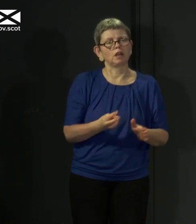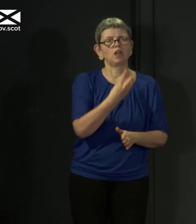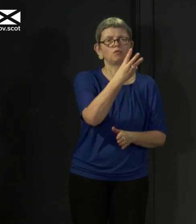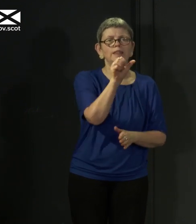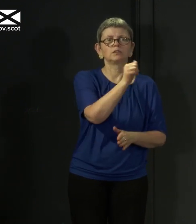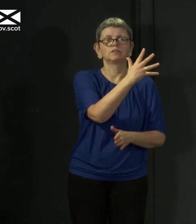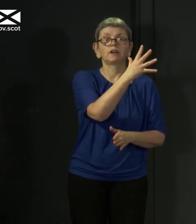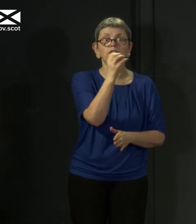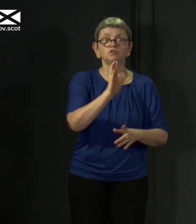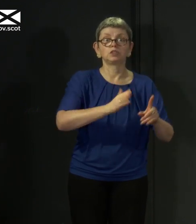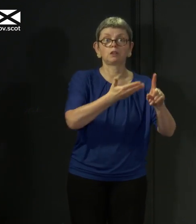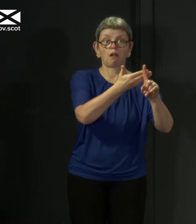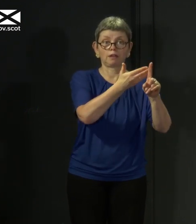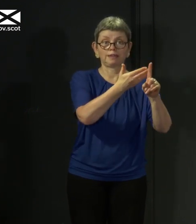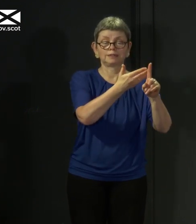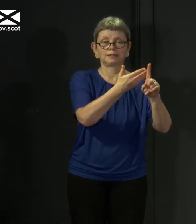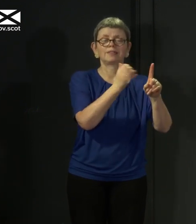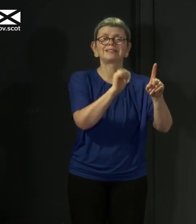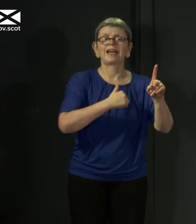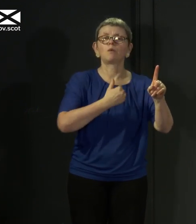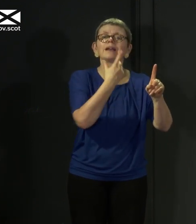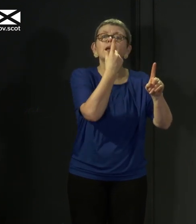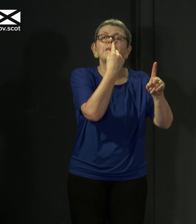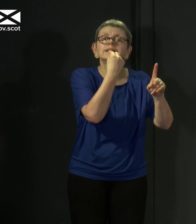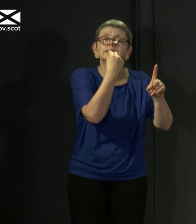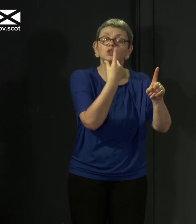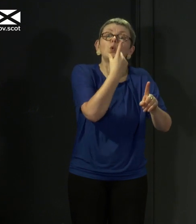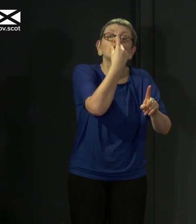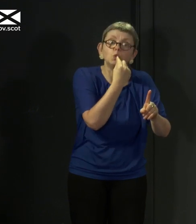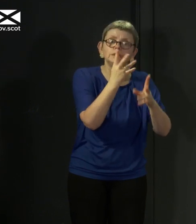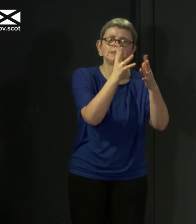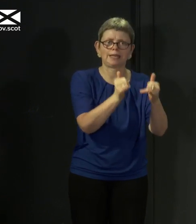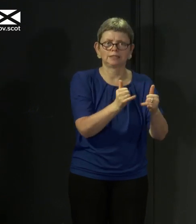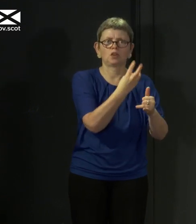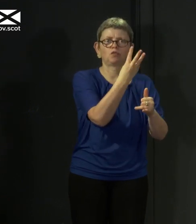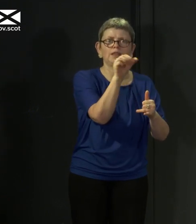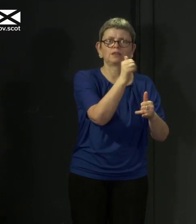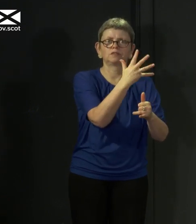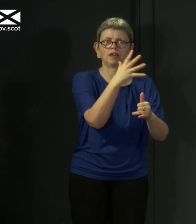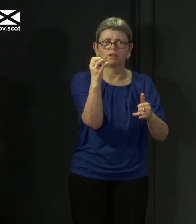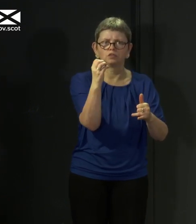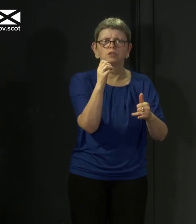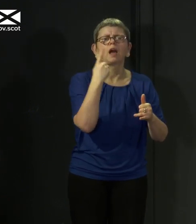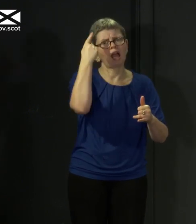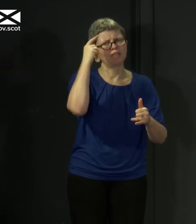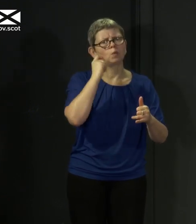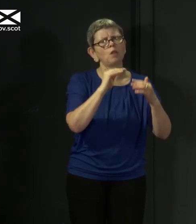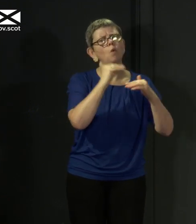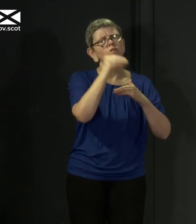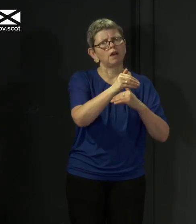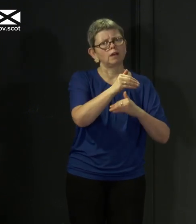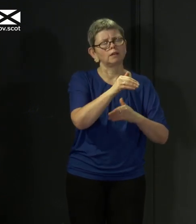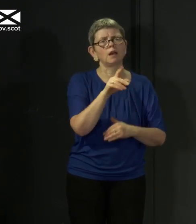target was around capacity for tests. That will be met. I think that will be exceeded. But of course, it is important that if you have